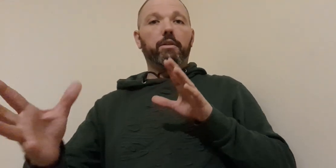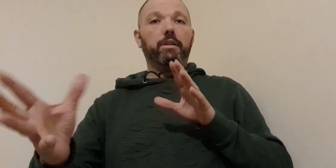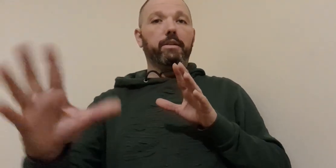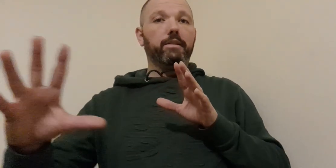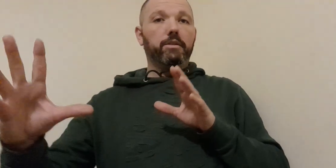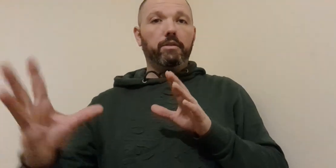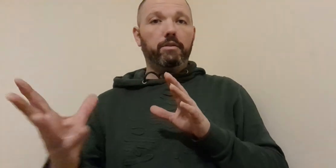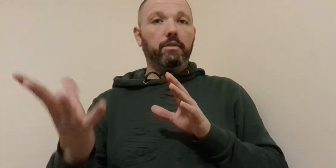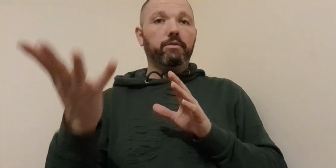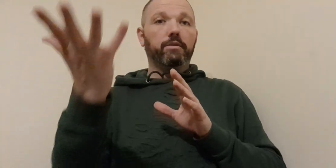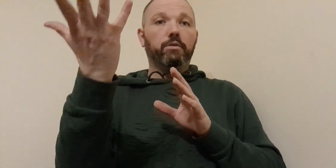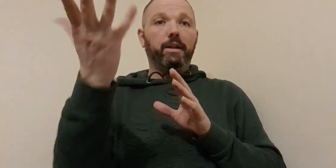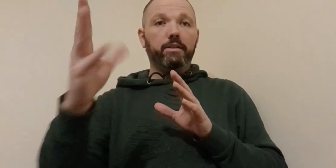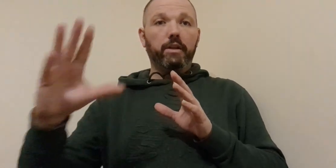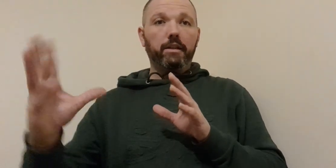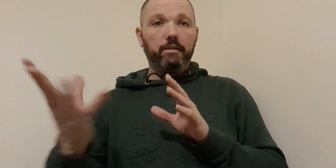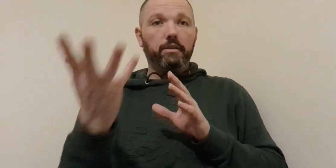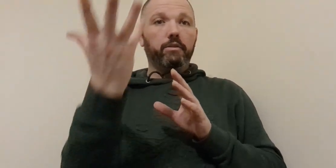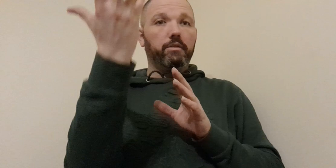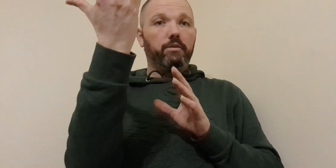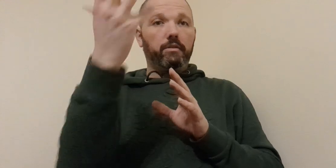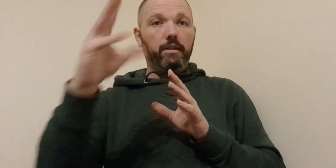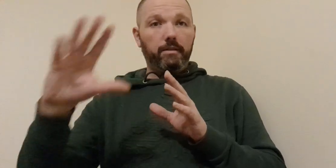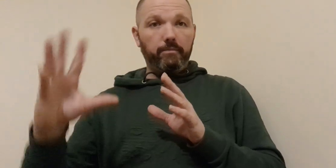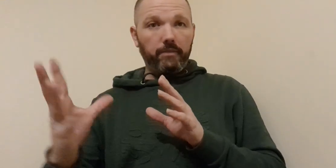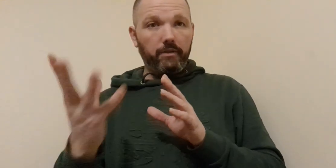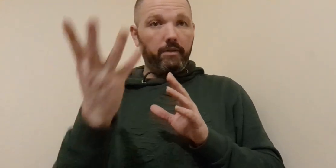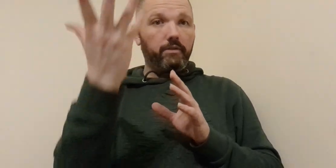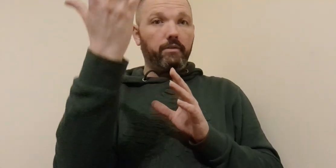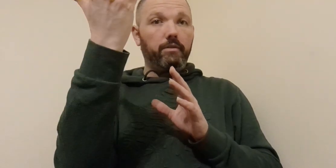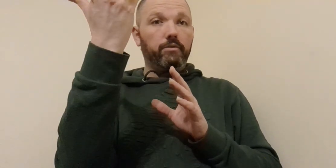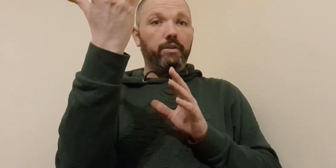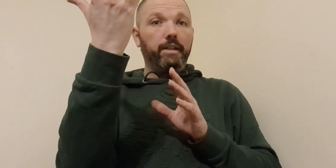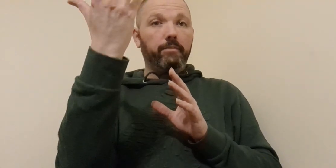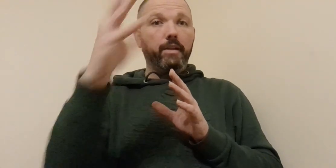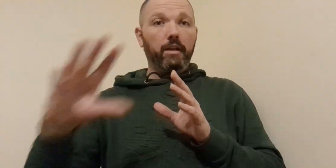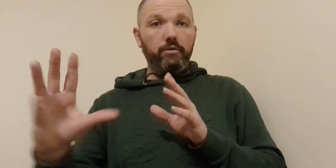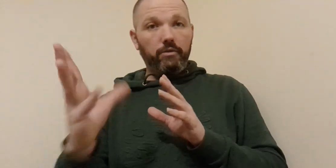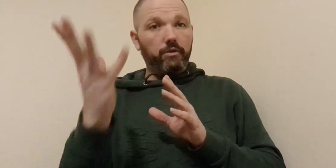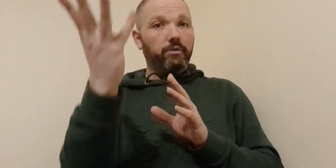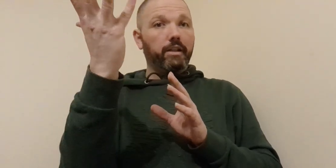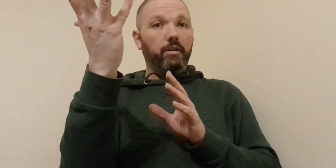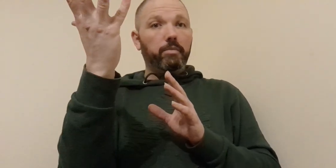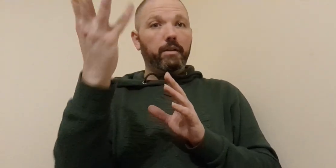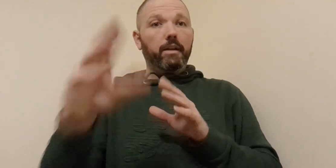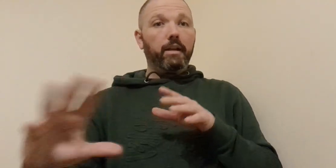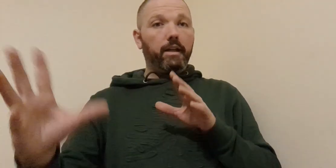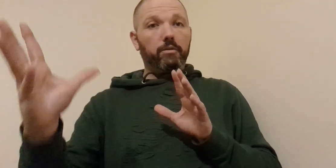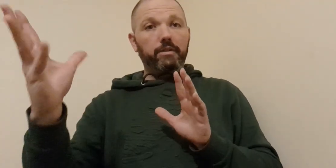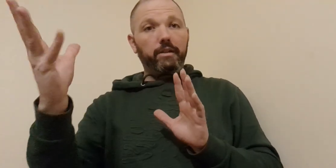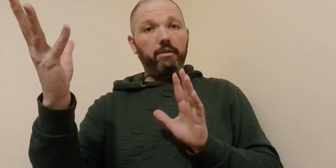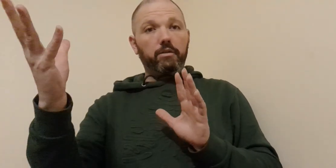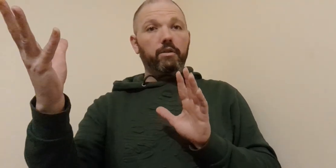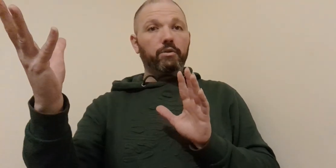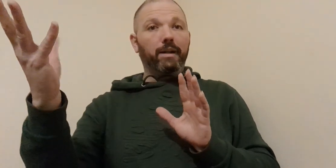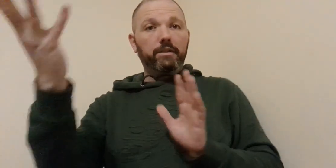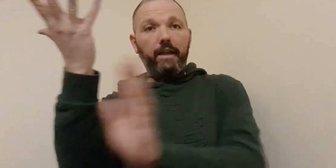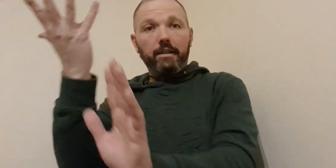talking let's like the use of chuan zhang like go the this drilling so the drilling up and also like go chuan zhang